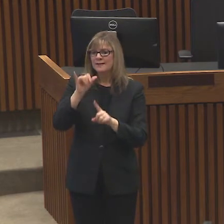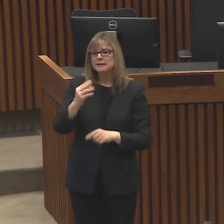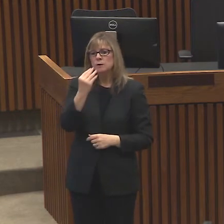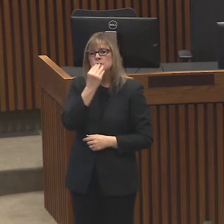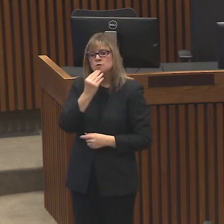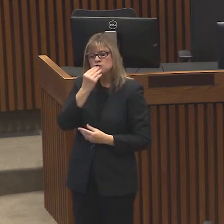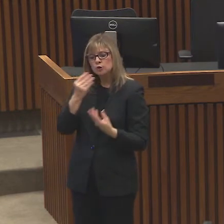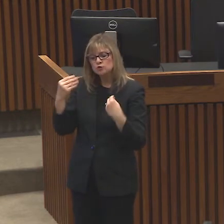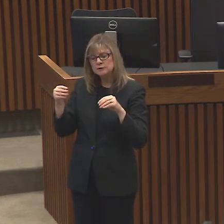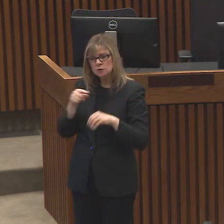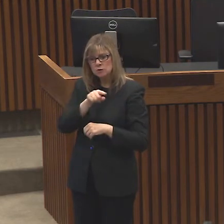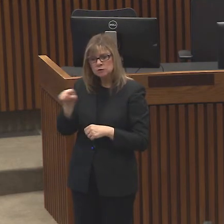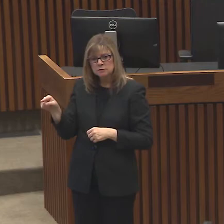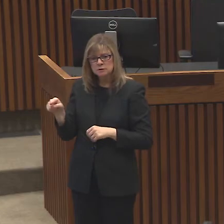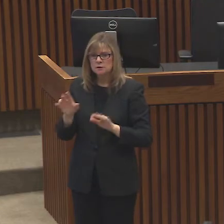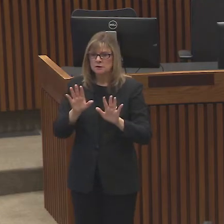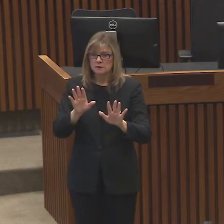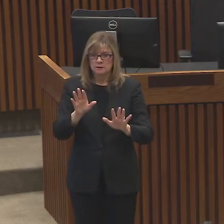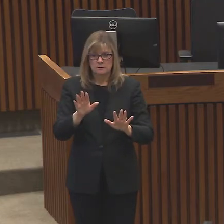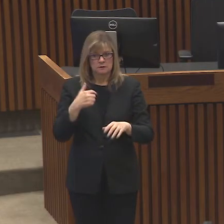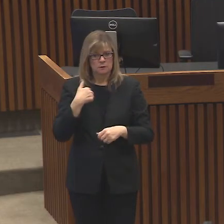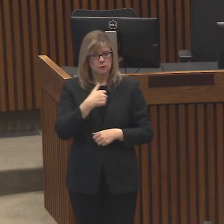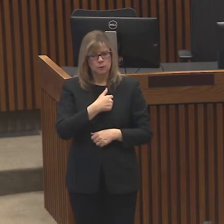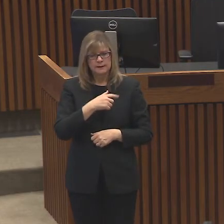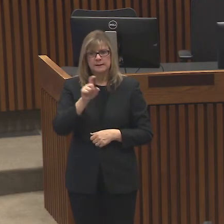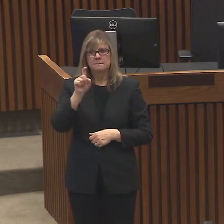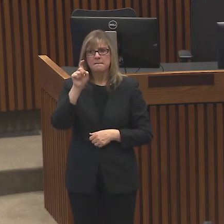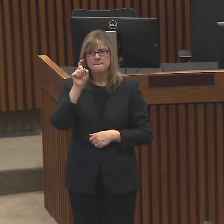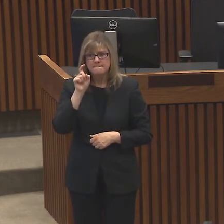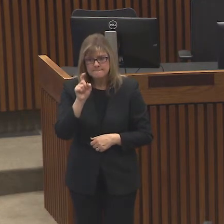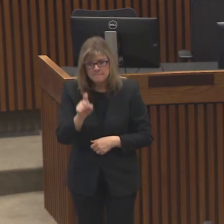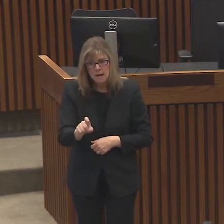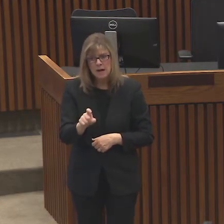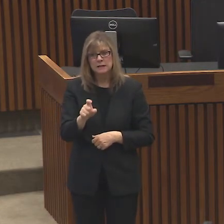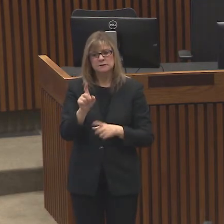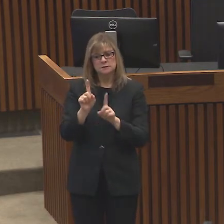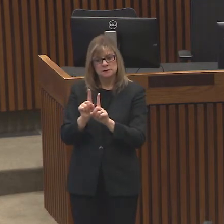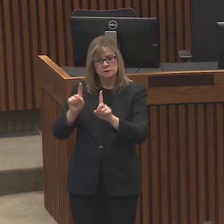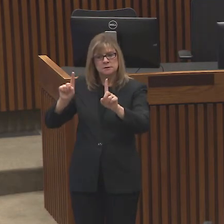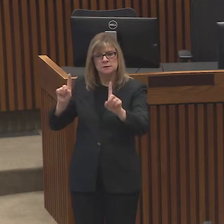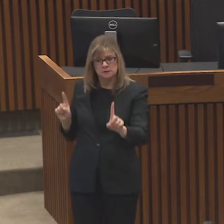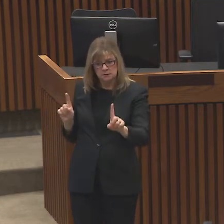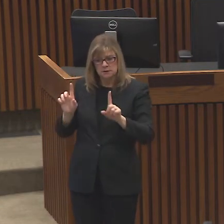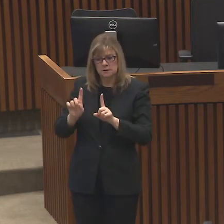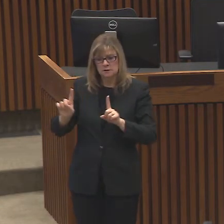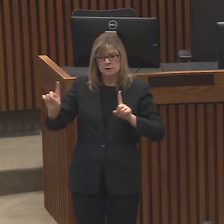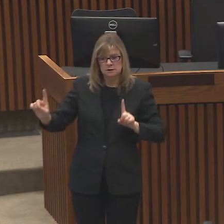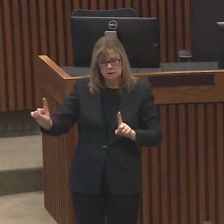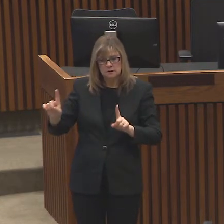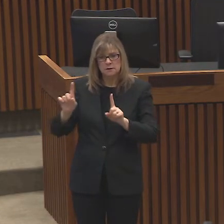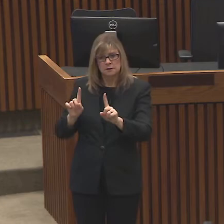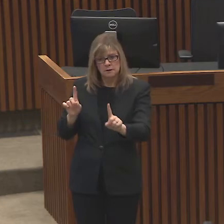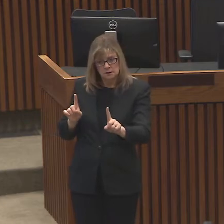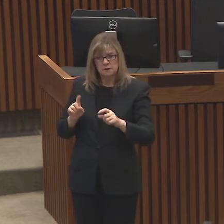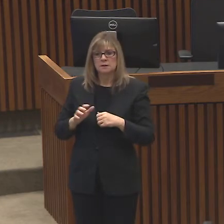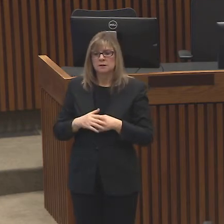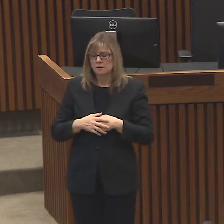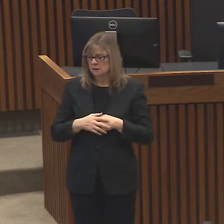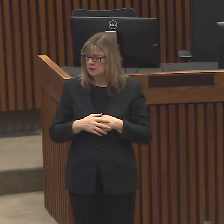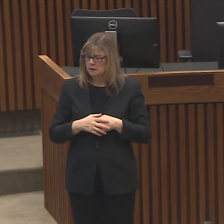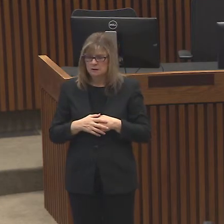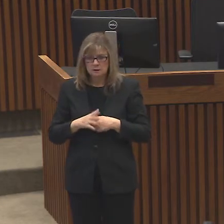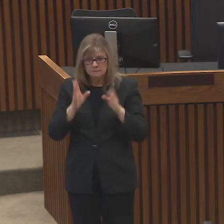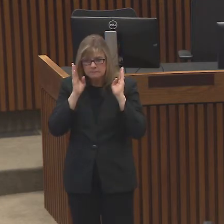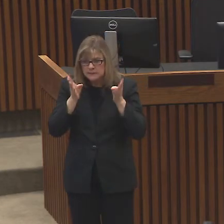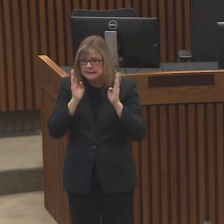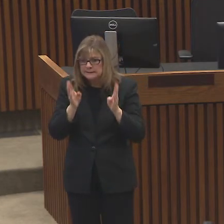stores. Y'all, we have got to practice social distancing there. We've got to pay attention to that and be sure and wash our hands